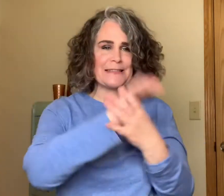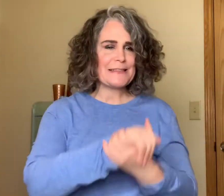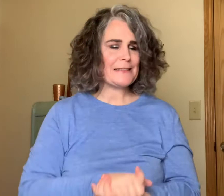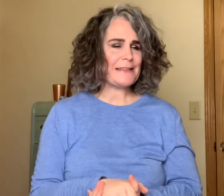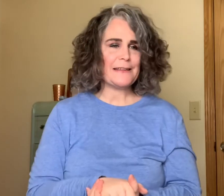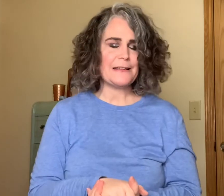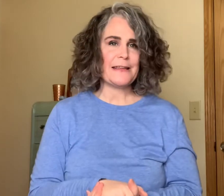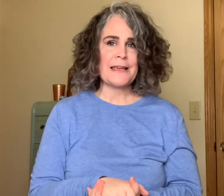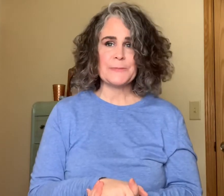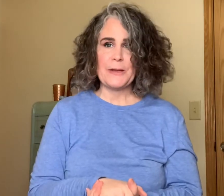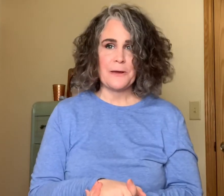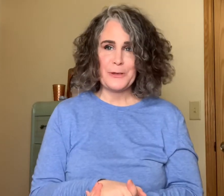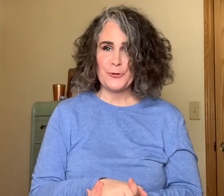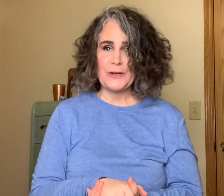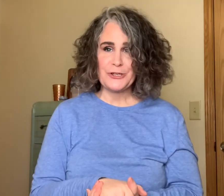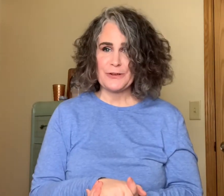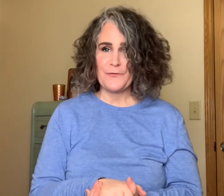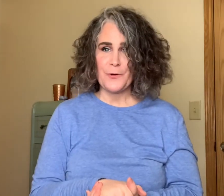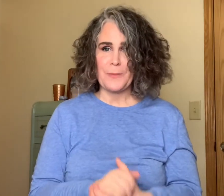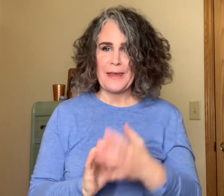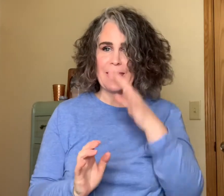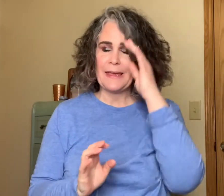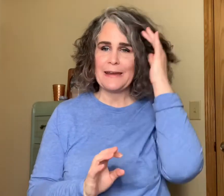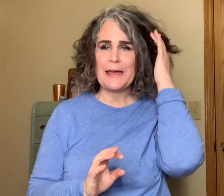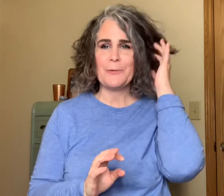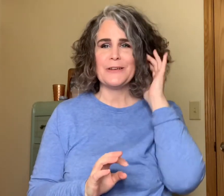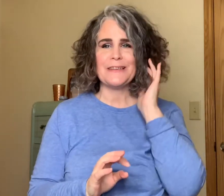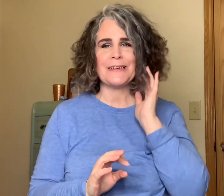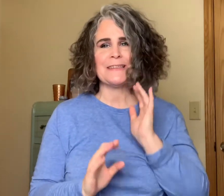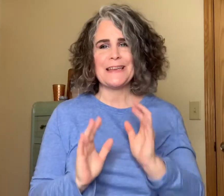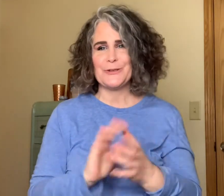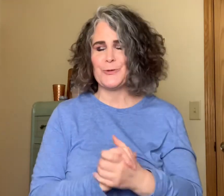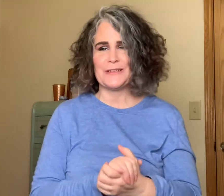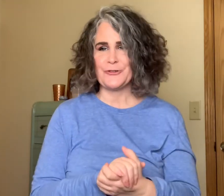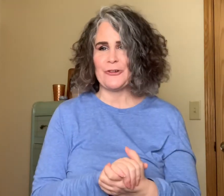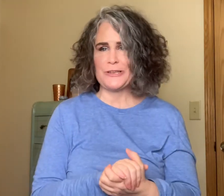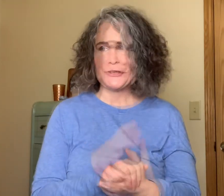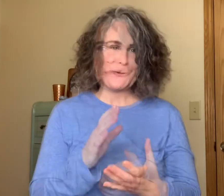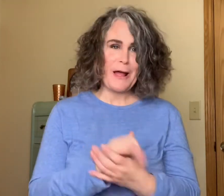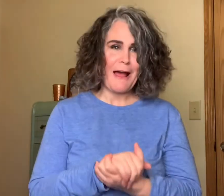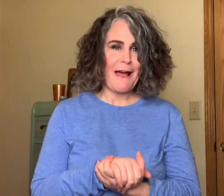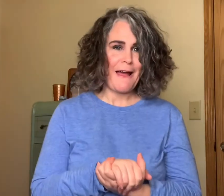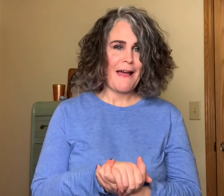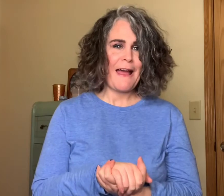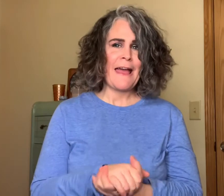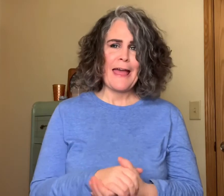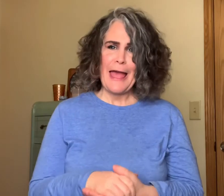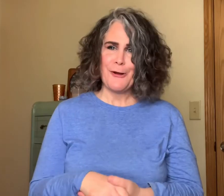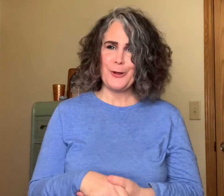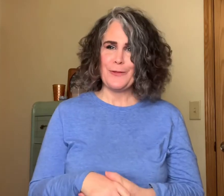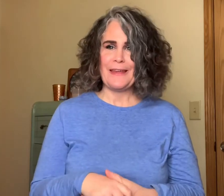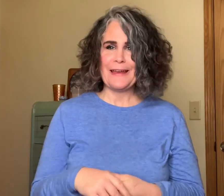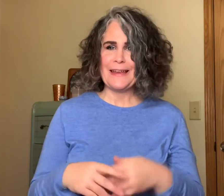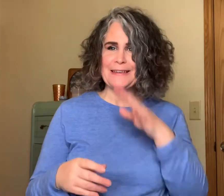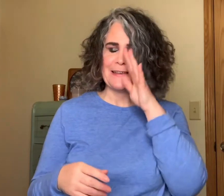has become a tradition for me and I want to continue this tradition how do you think I did